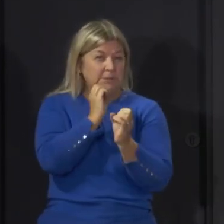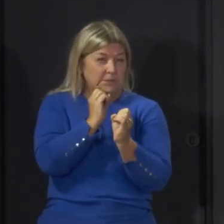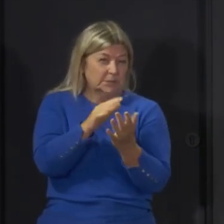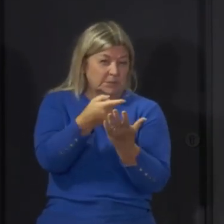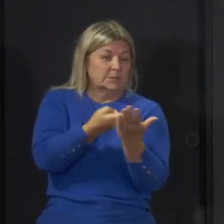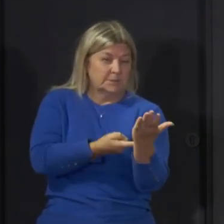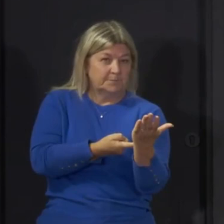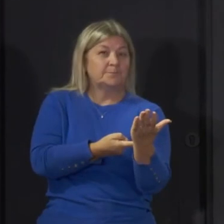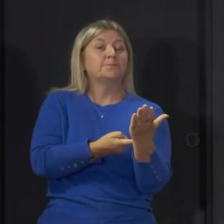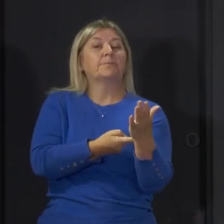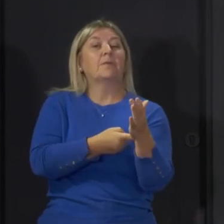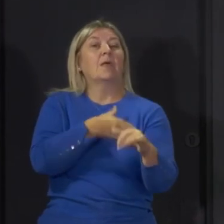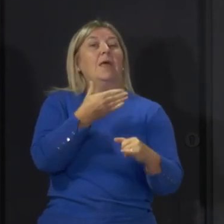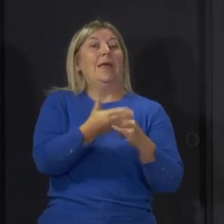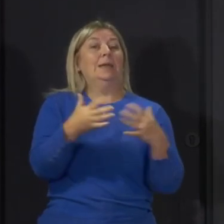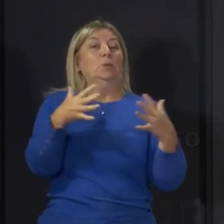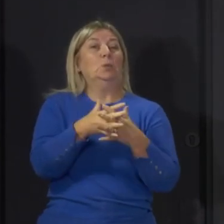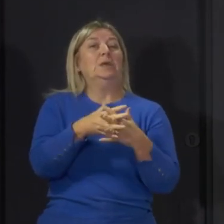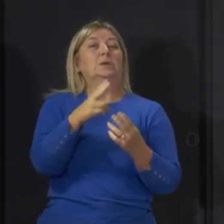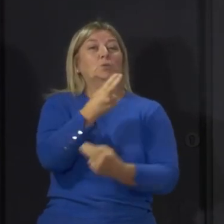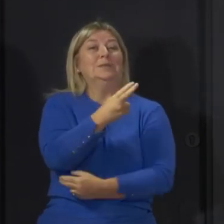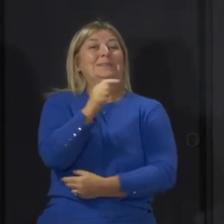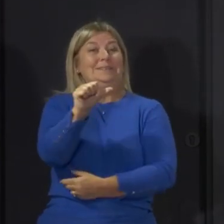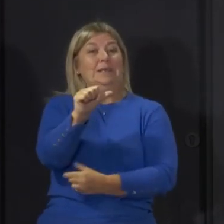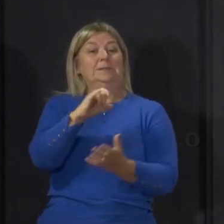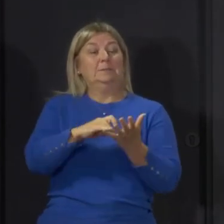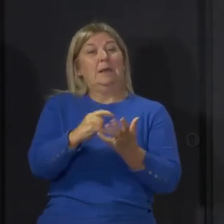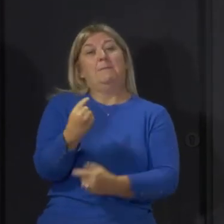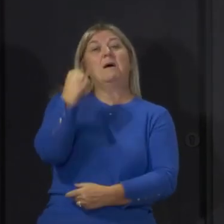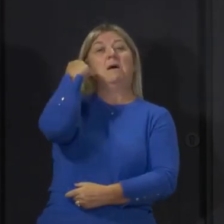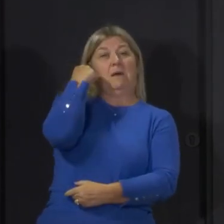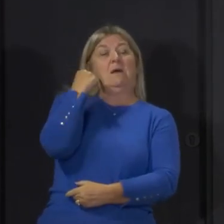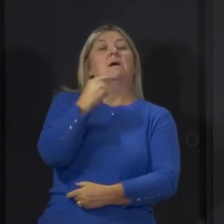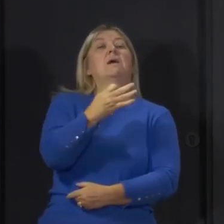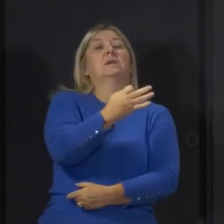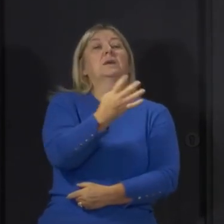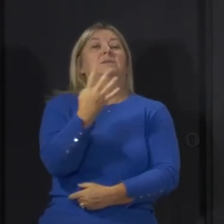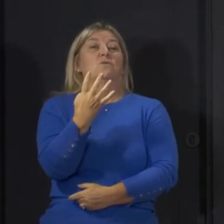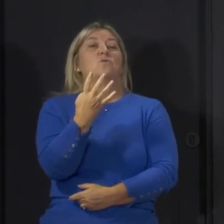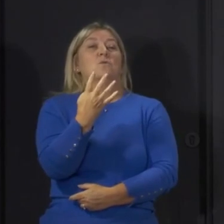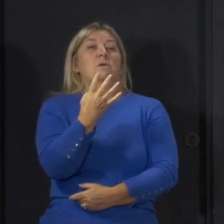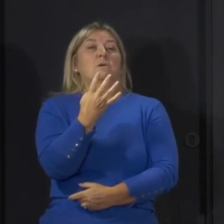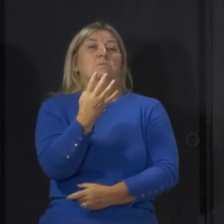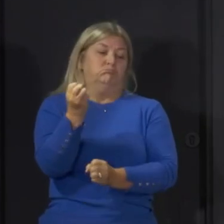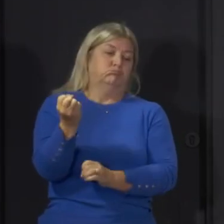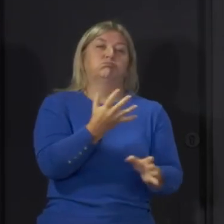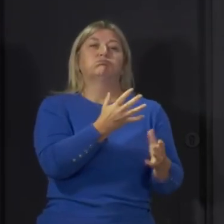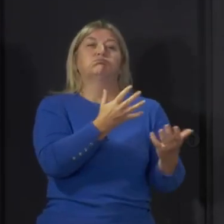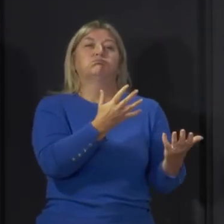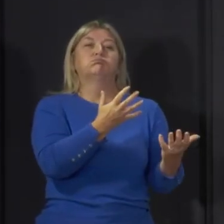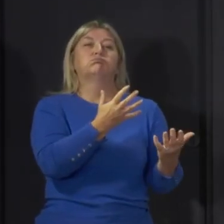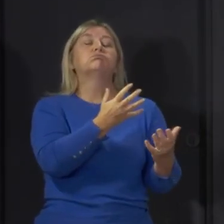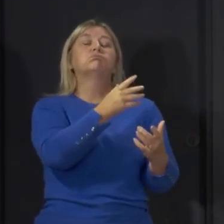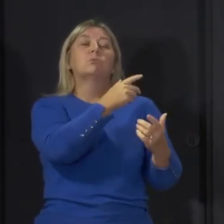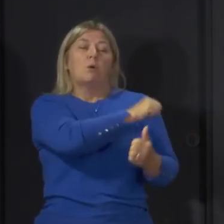ending the 26th of September, there were a total of 94 COVID admissions to hospital, and that is up from